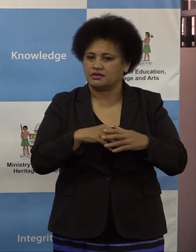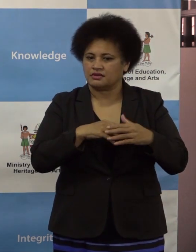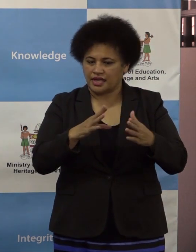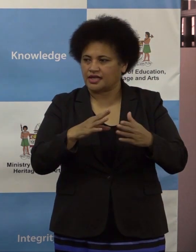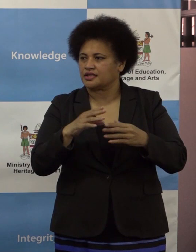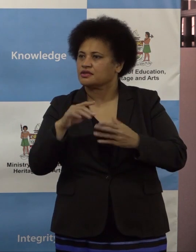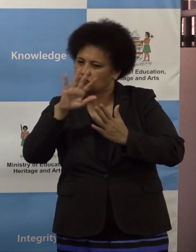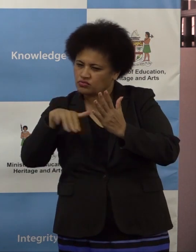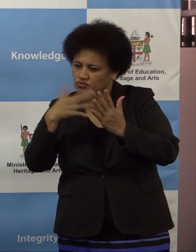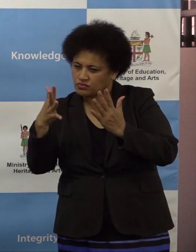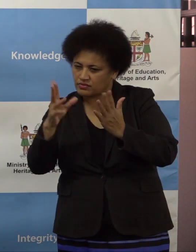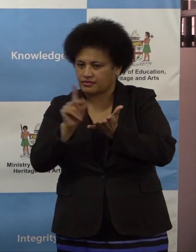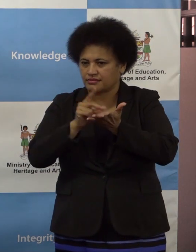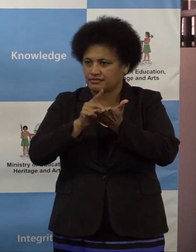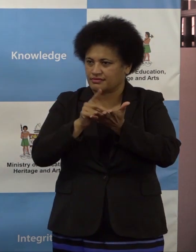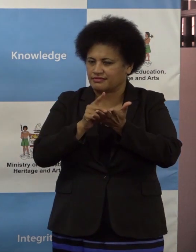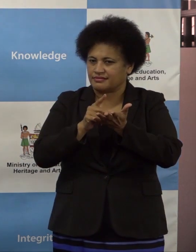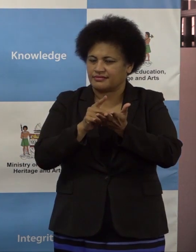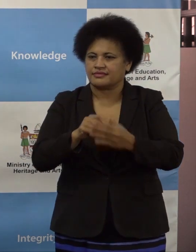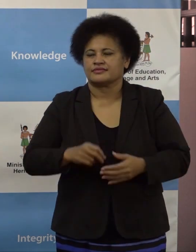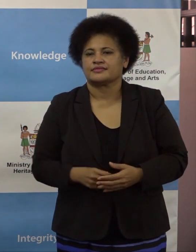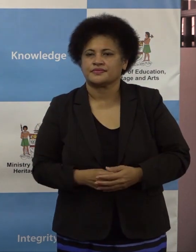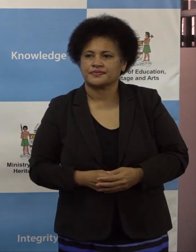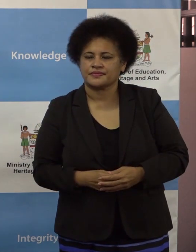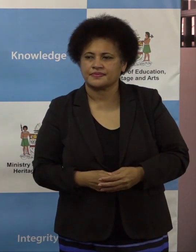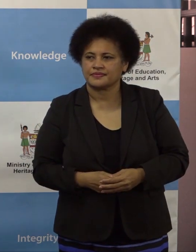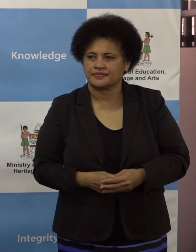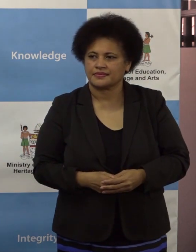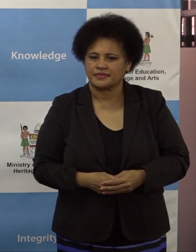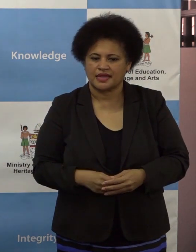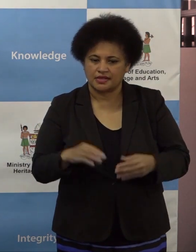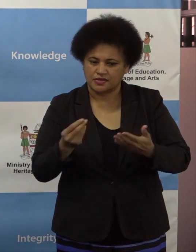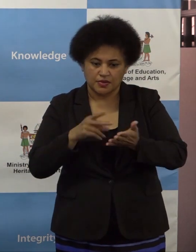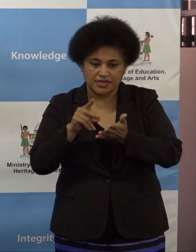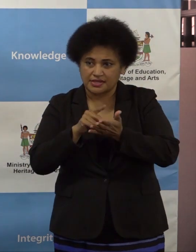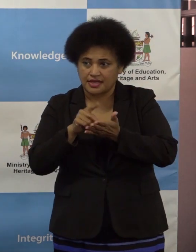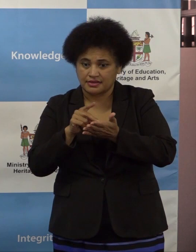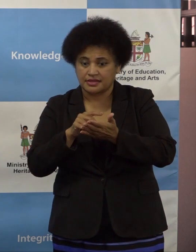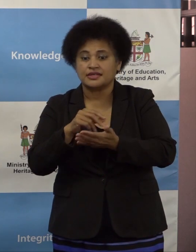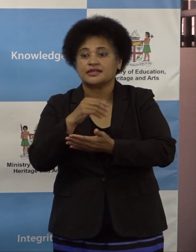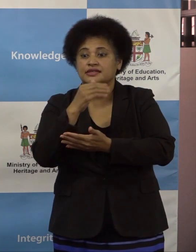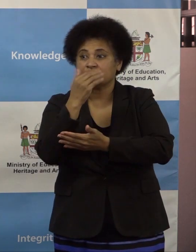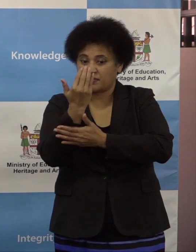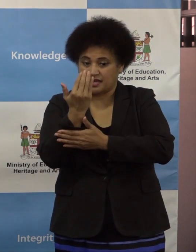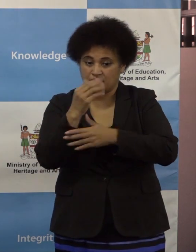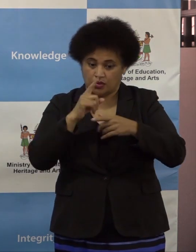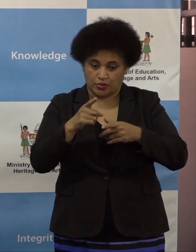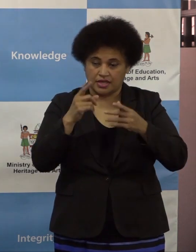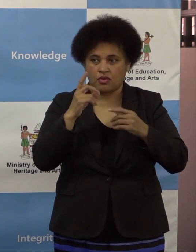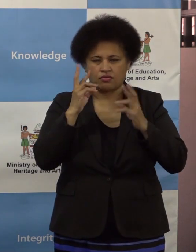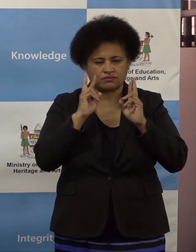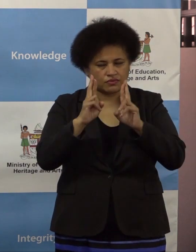at the dates. So these dates, as I said, is not subject to cyclone. So if we have